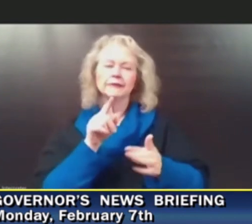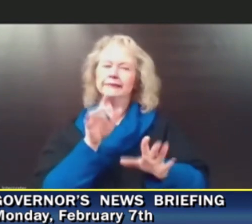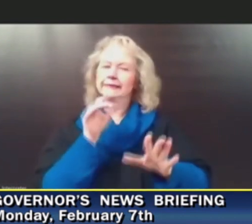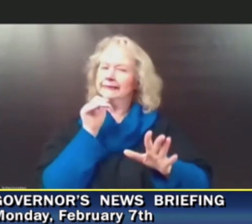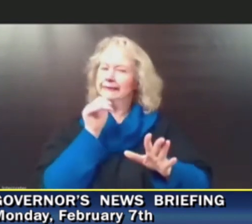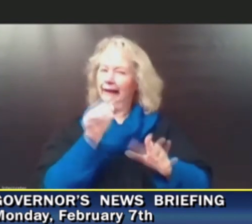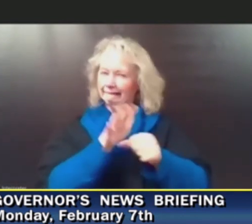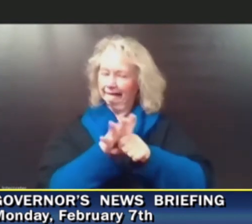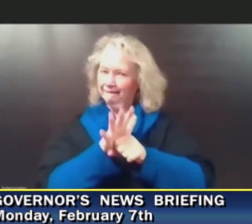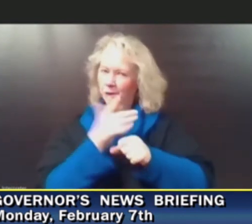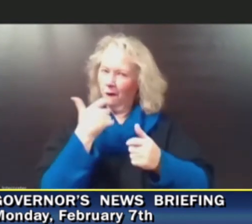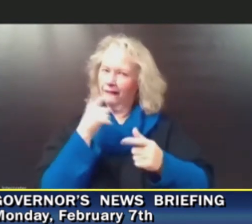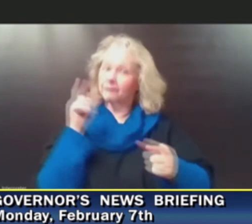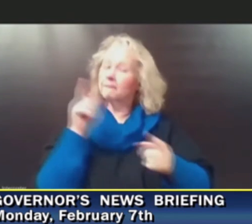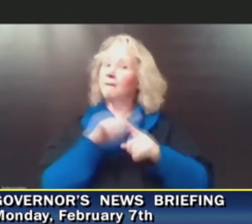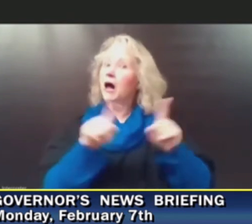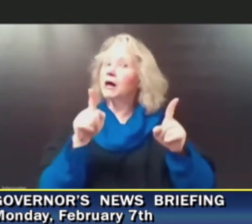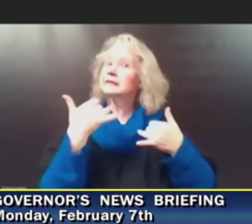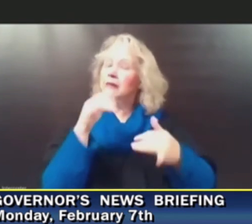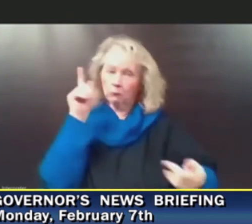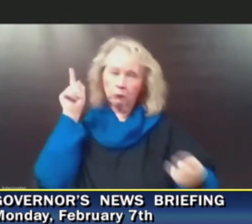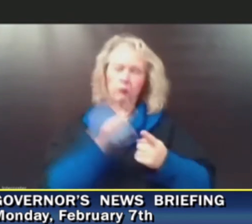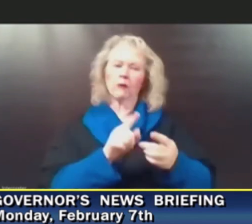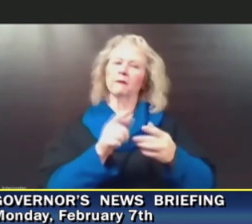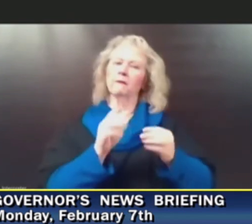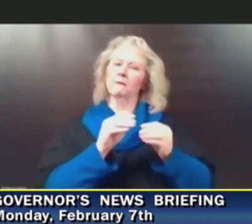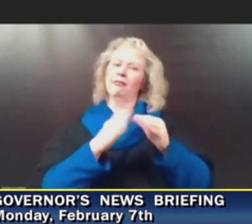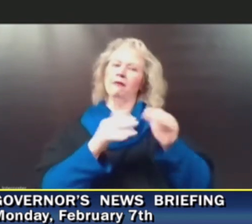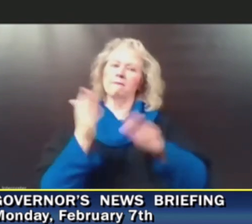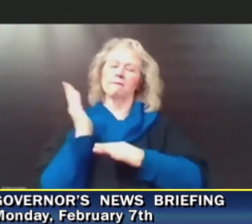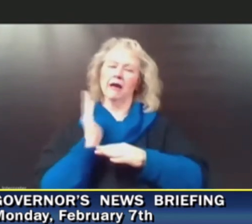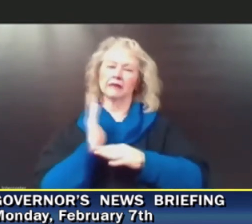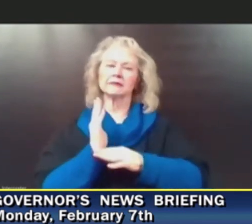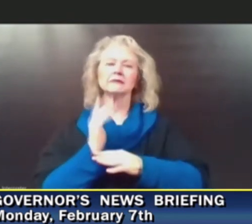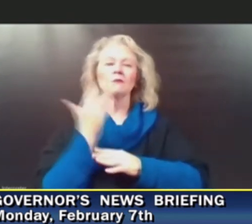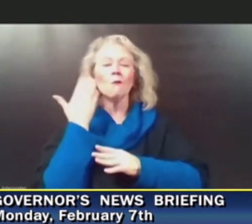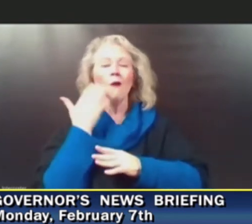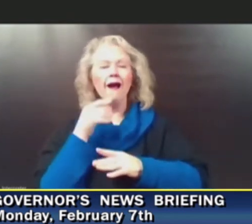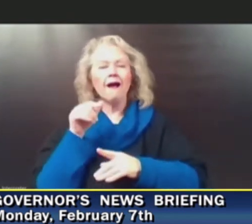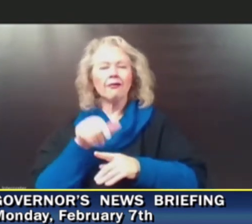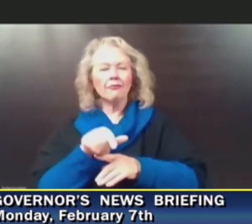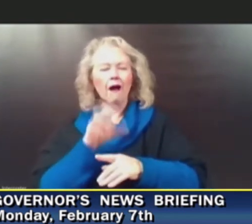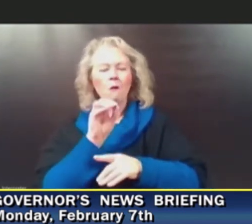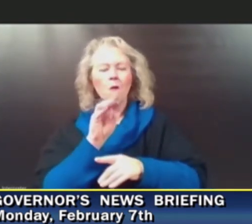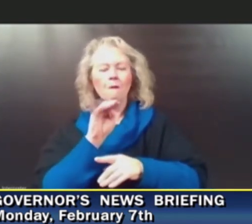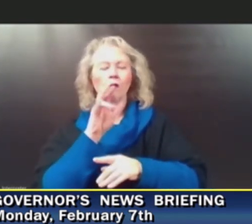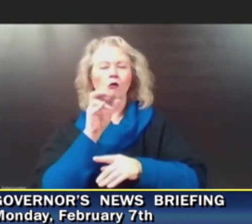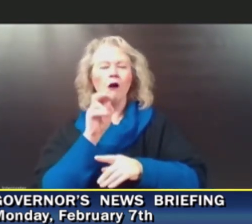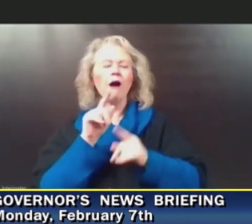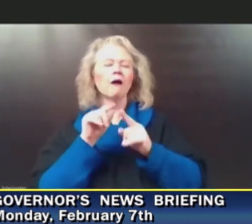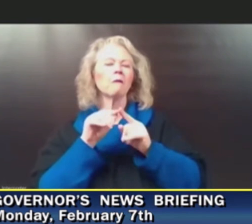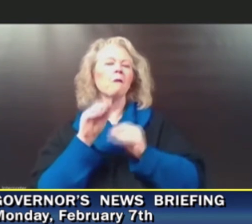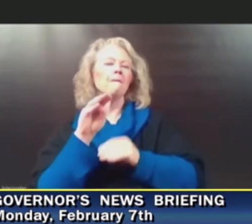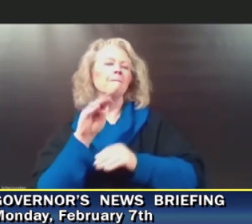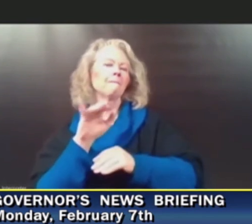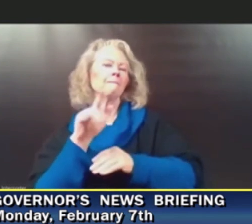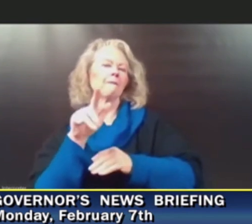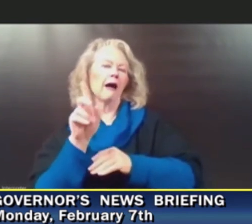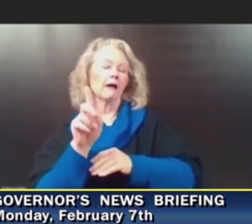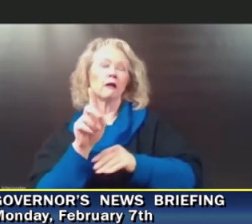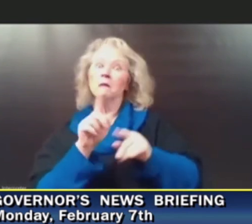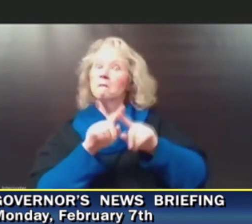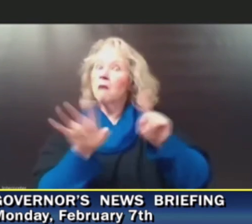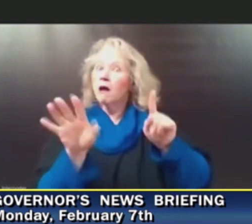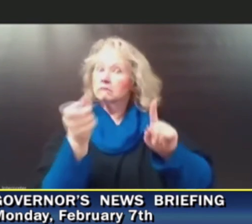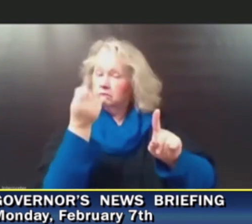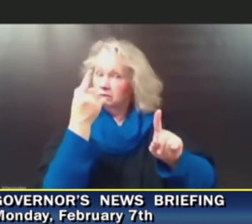they're coming down a lot faster than they were in the past because we have a milder variant. Although our numbers reached almost the levels